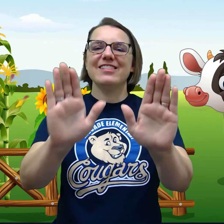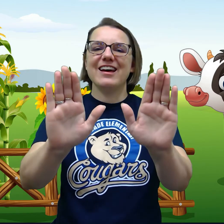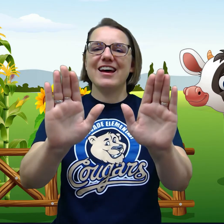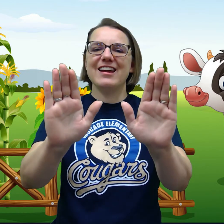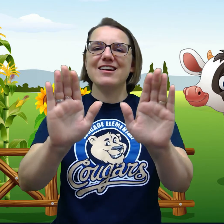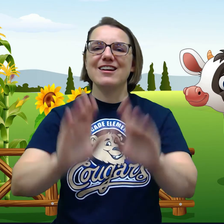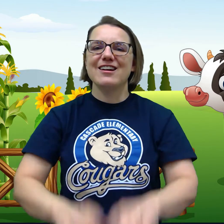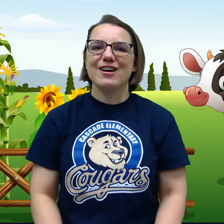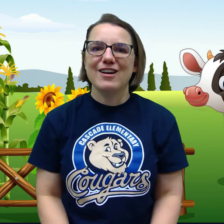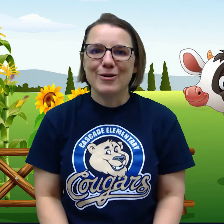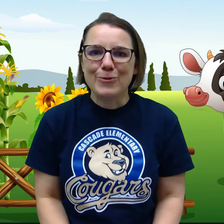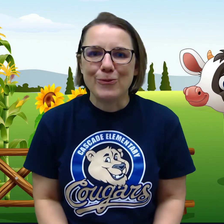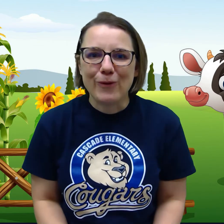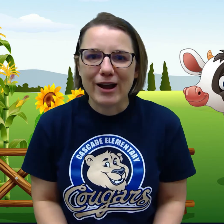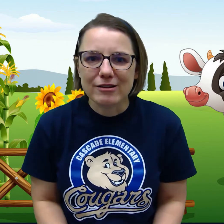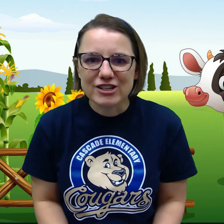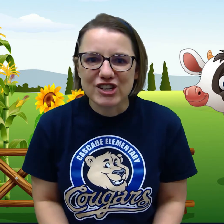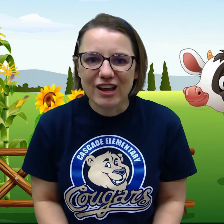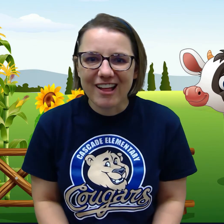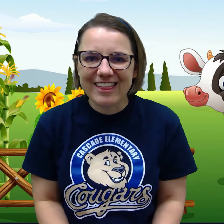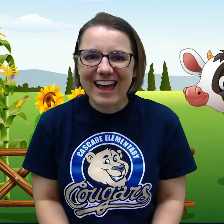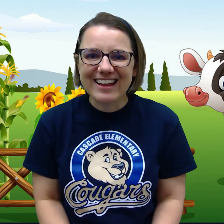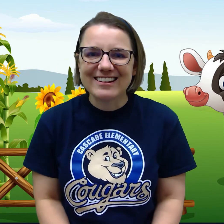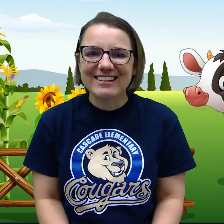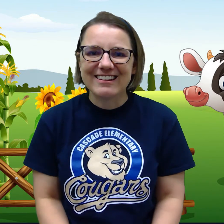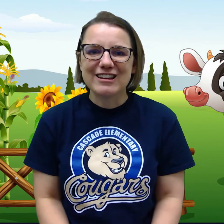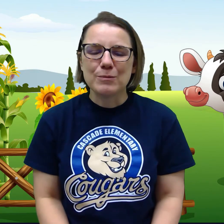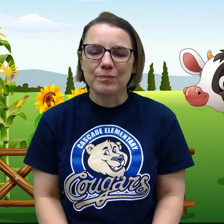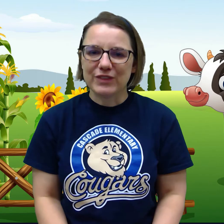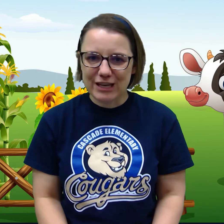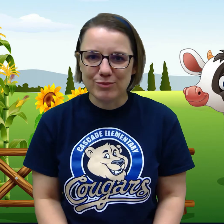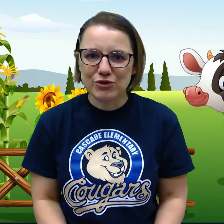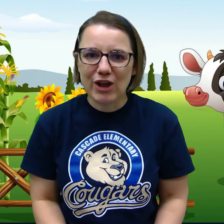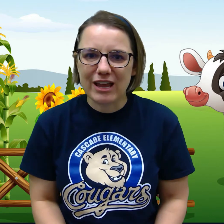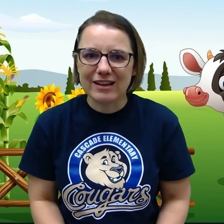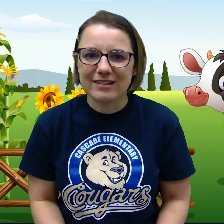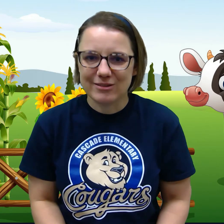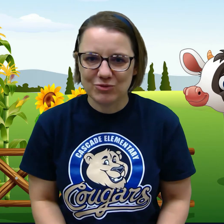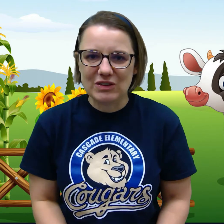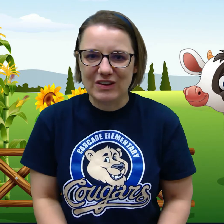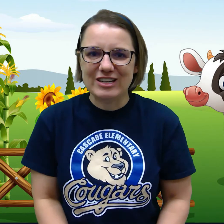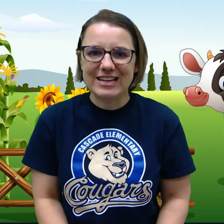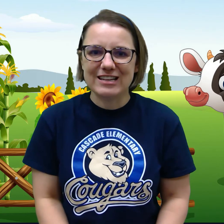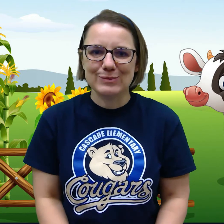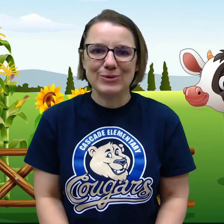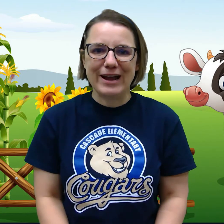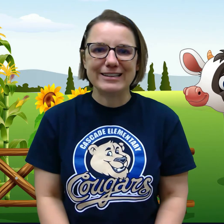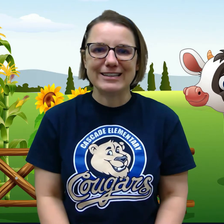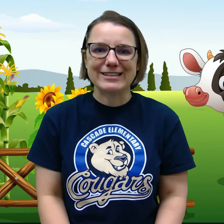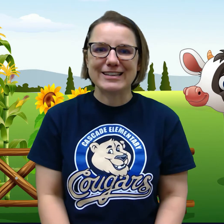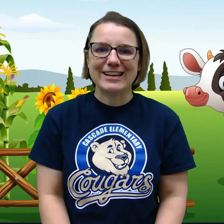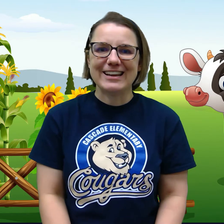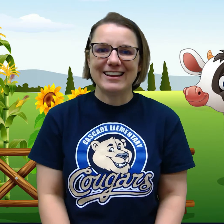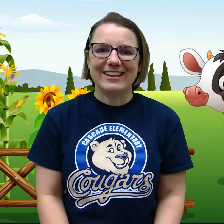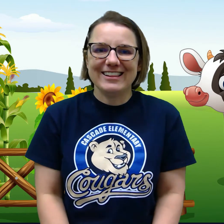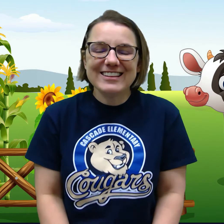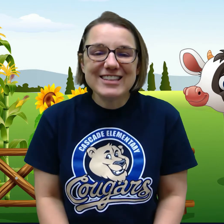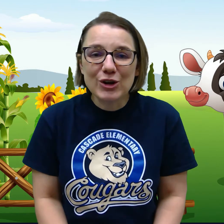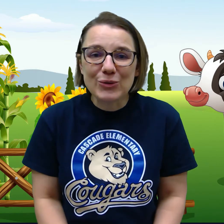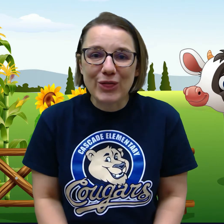lie. Wow, did you get all that? Keep trying. This one's going to take some practice. Let's hear it with